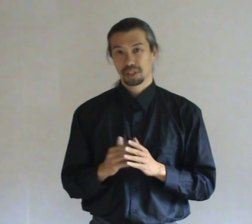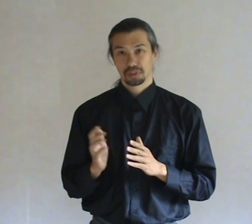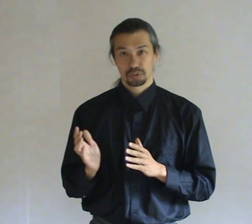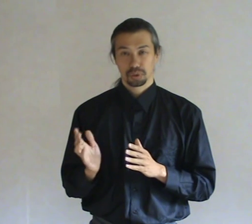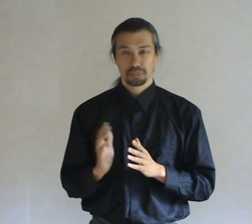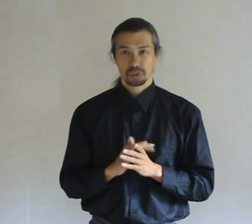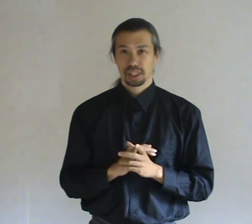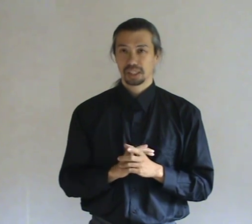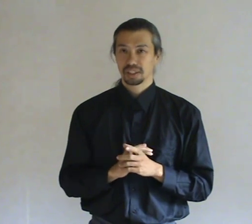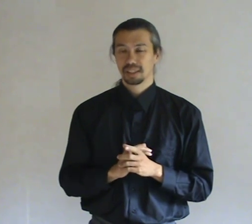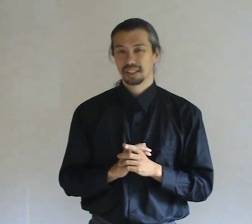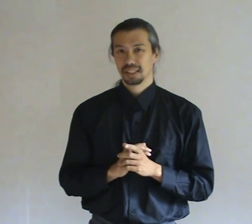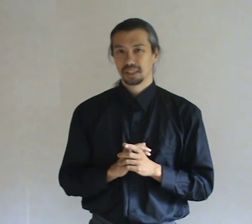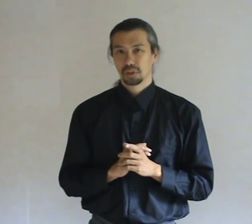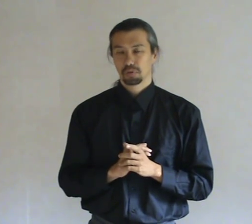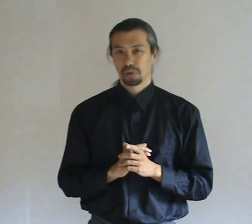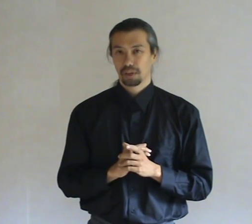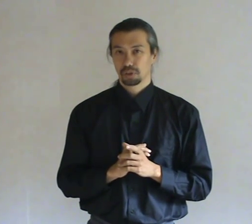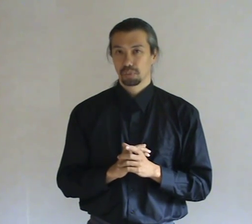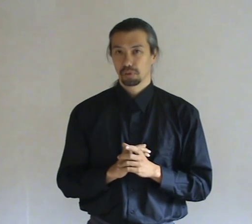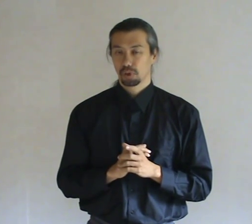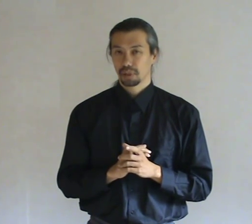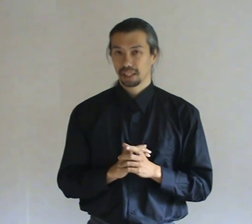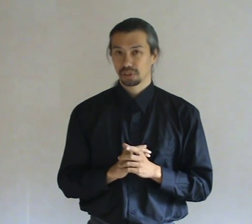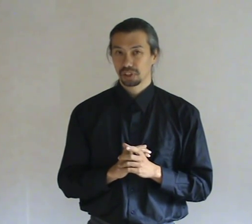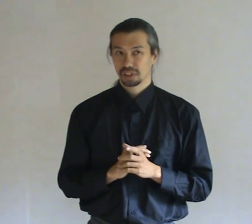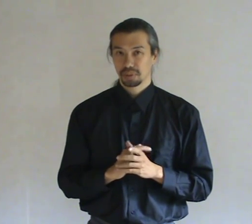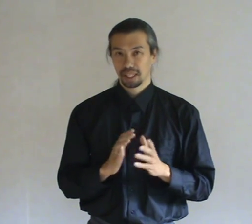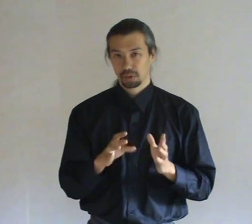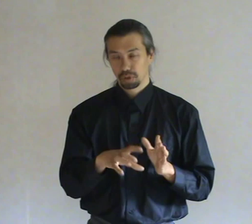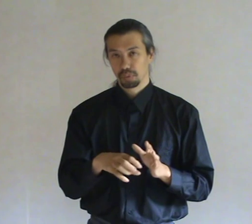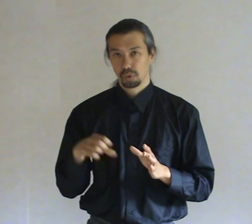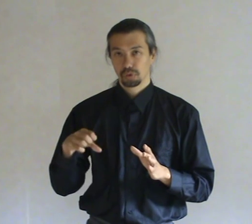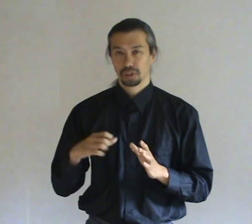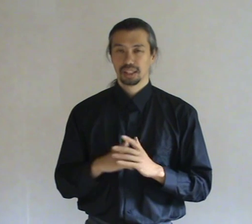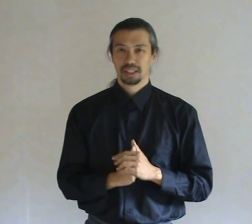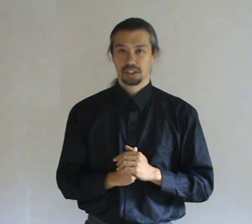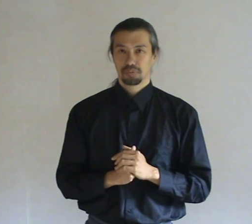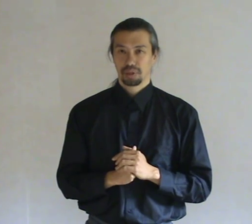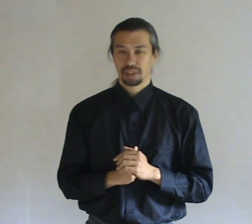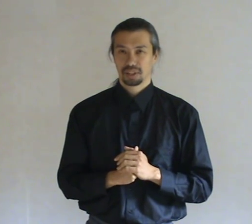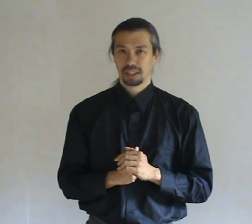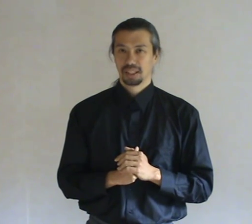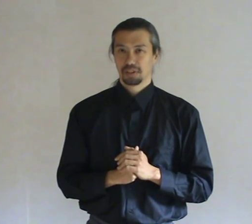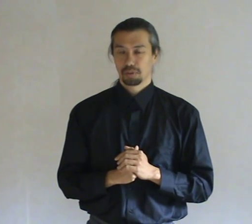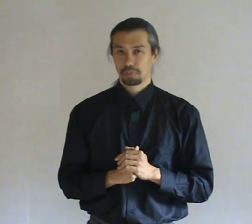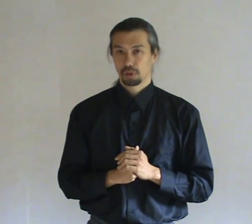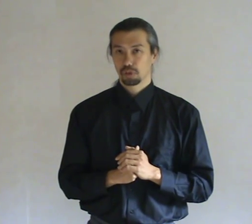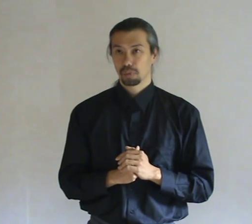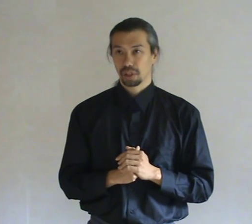give a small demonstration of how to perform an exorcism and how to remove a spirit from a person's body.